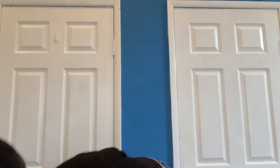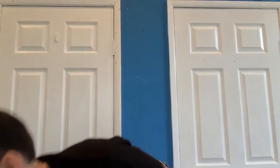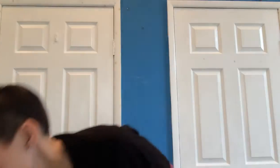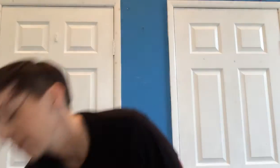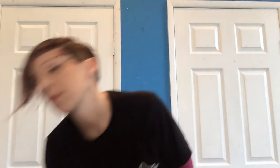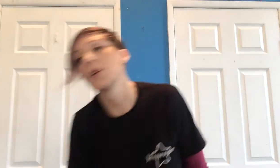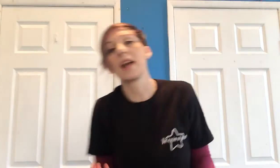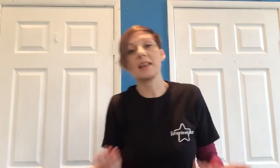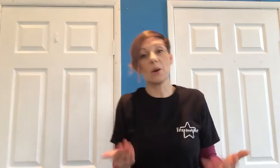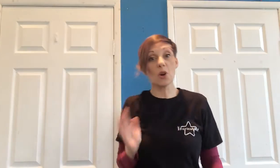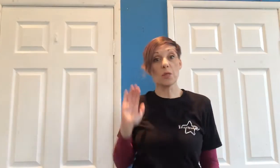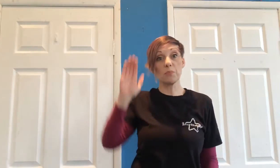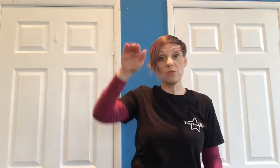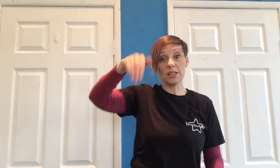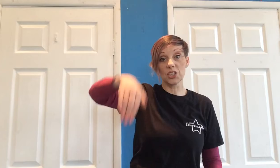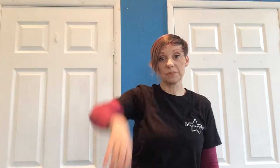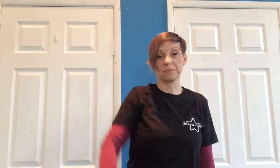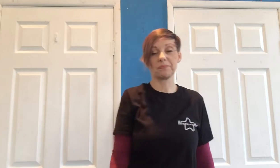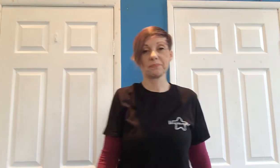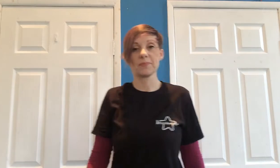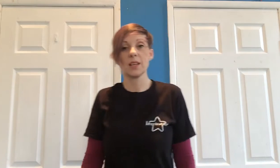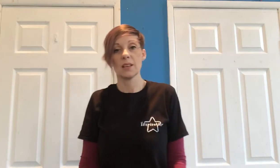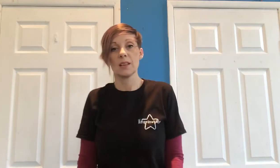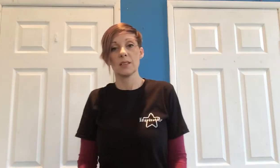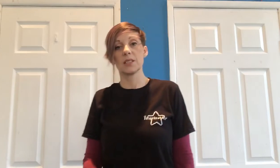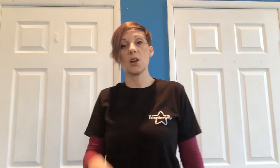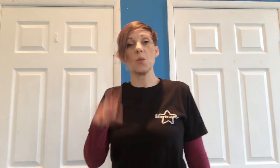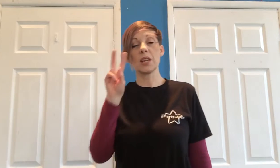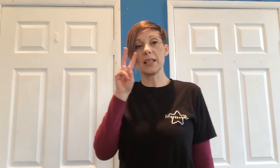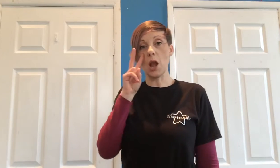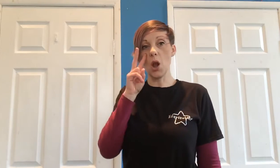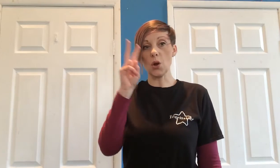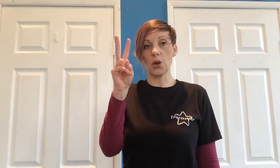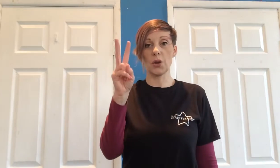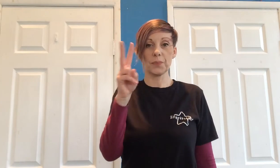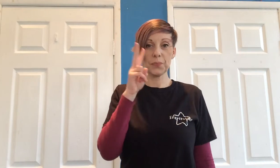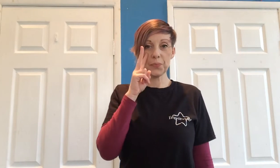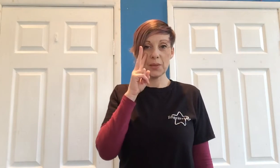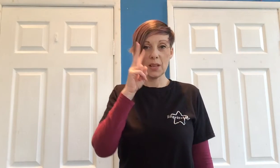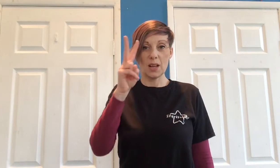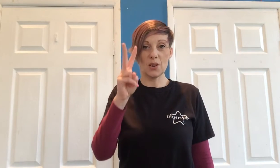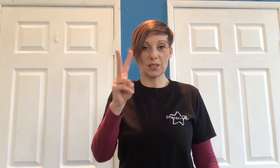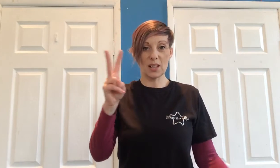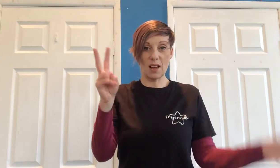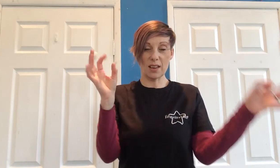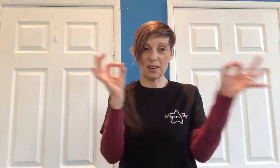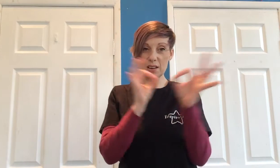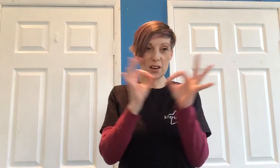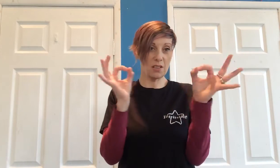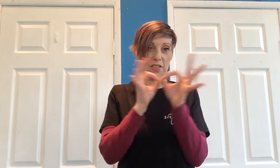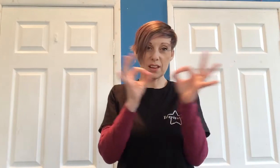okay now we've got the bridge so we could say look looks like nothing